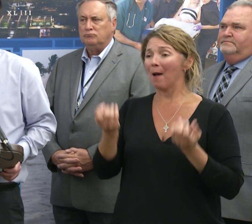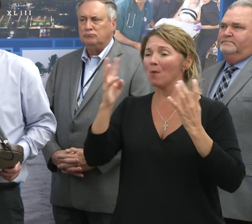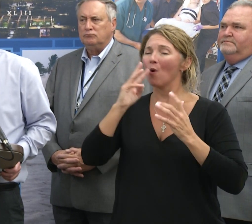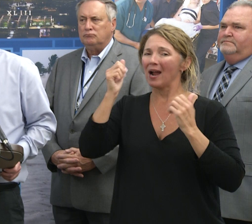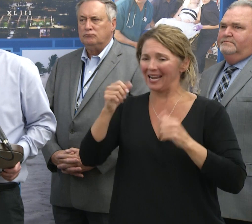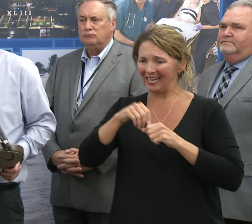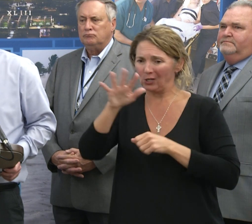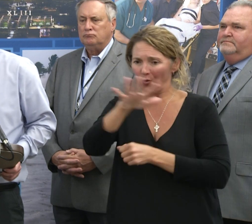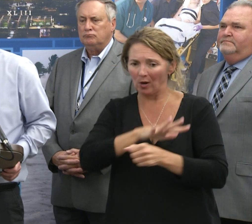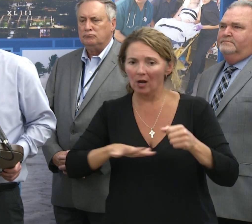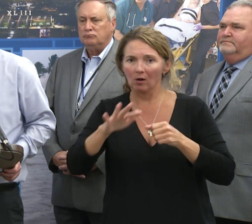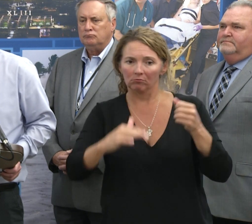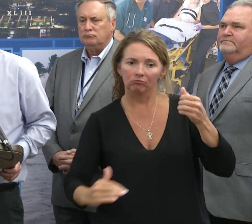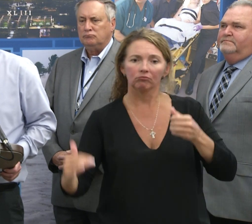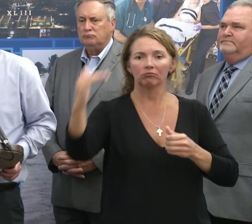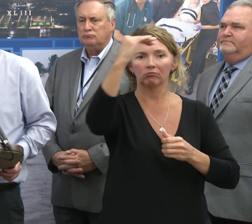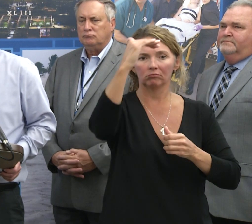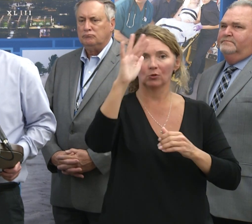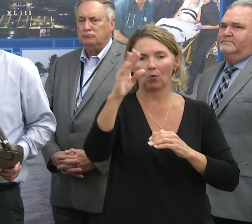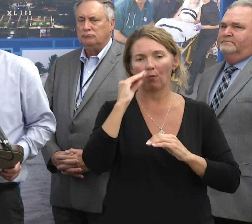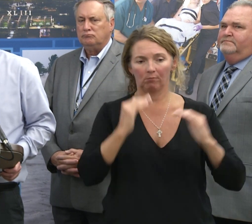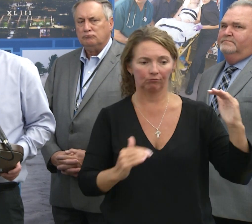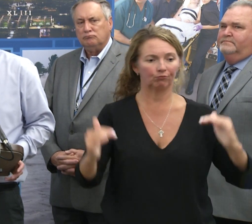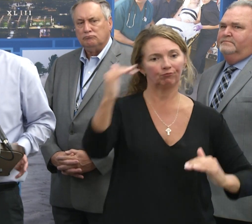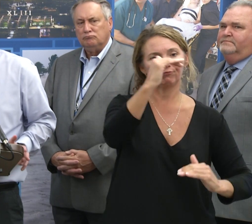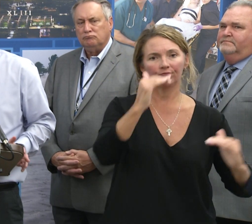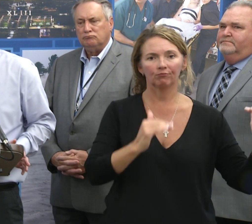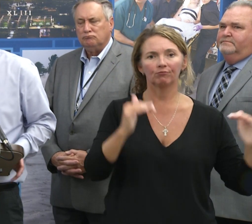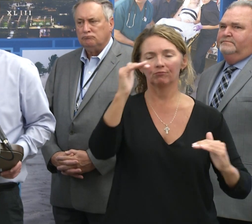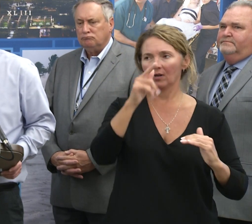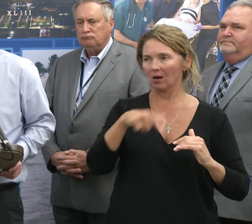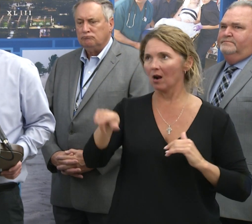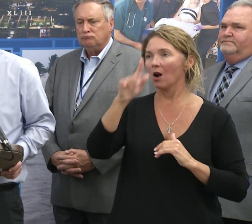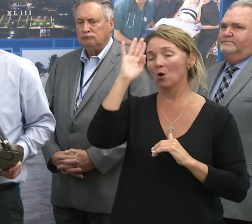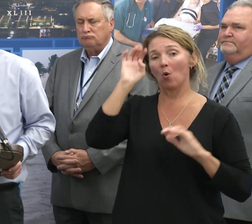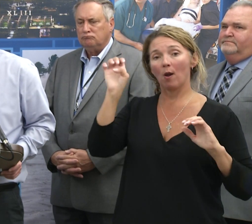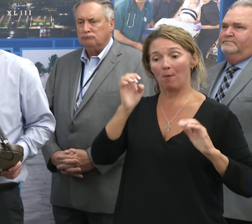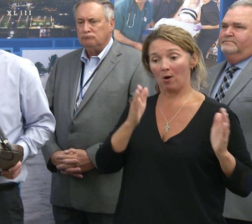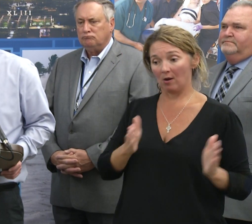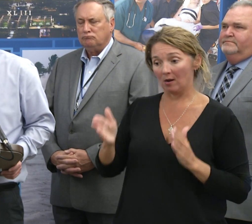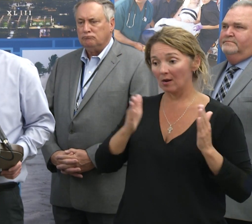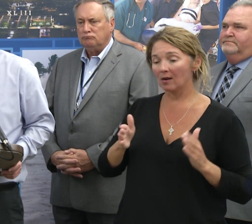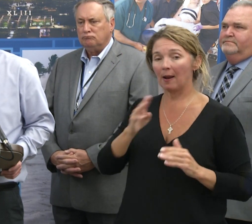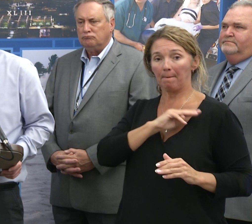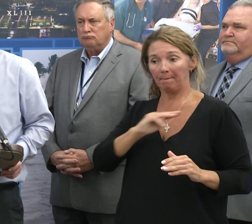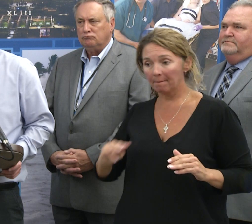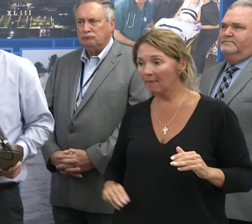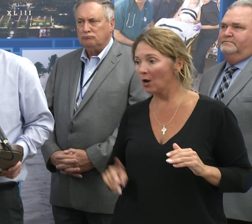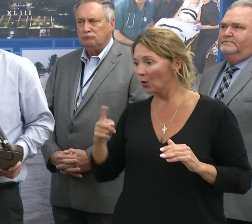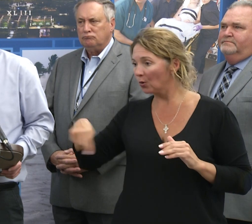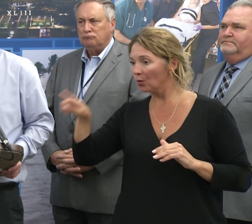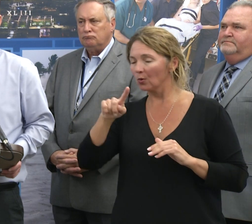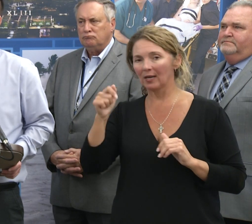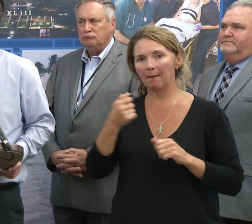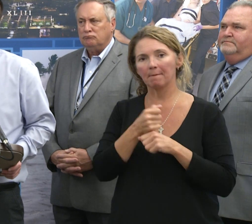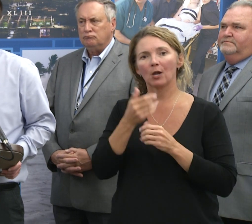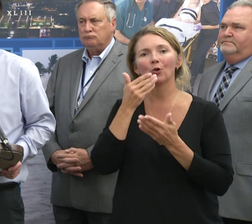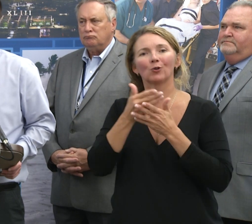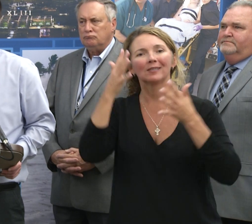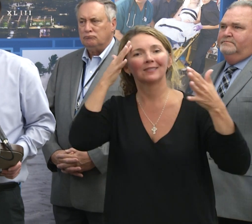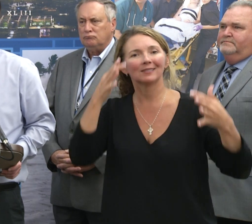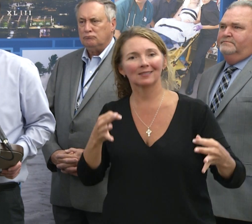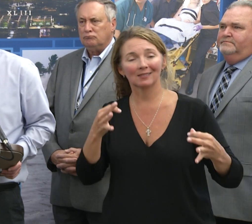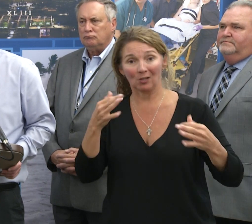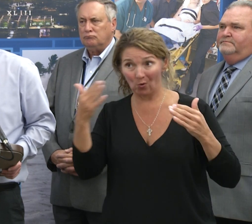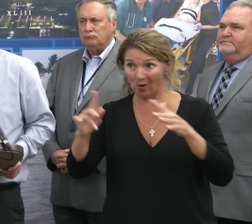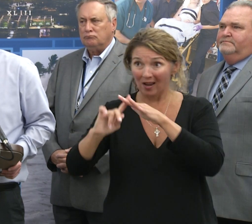be in your area above ground level. And so that enables emergency managers and Mayor of McCorn to actually make effective decisions on